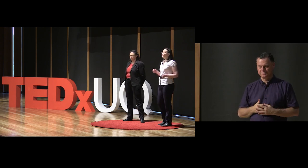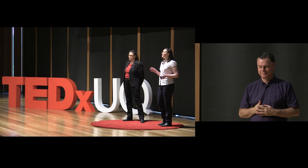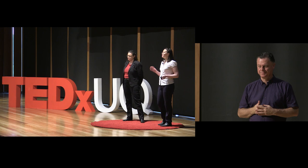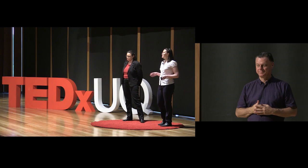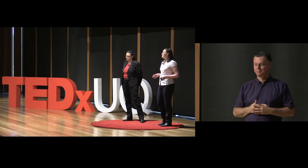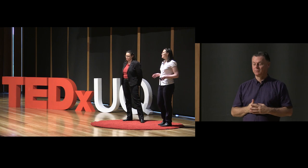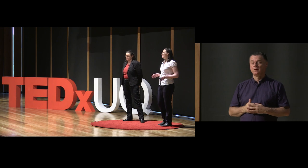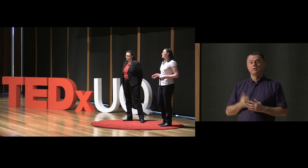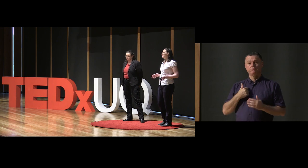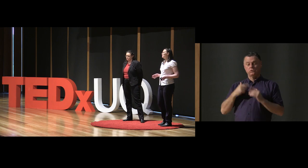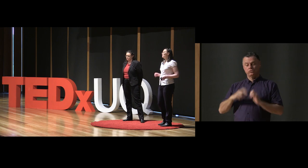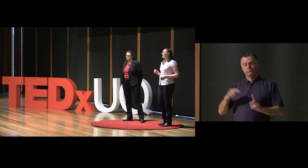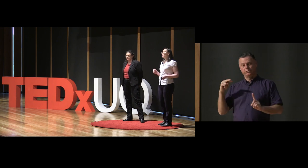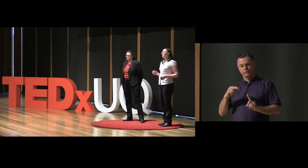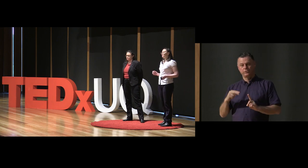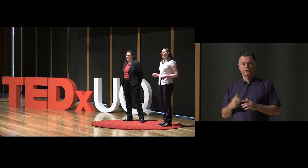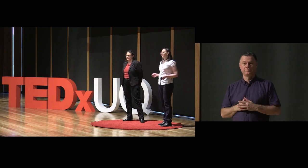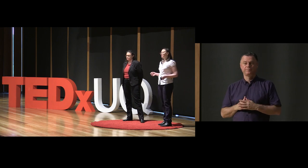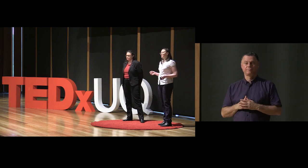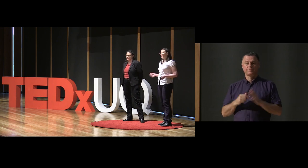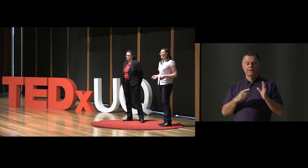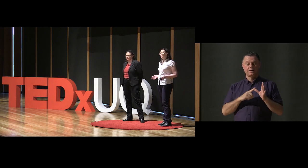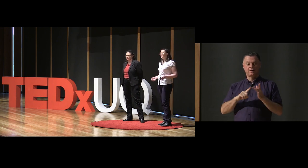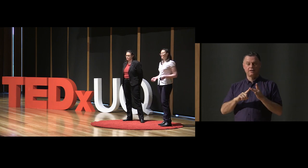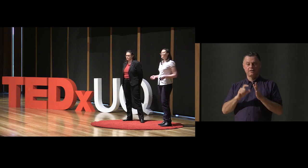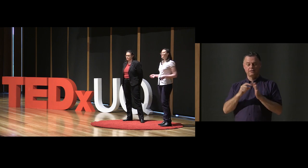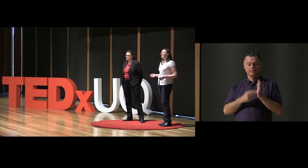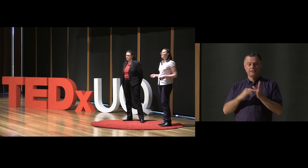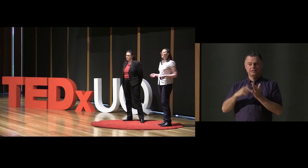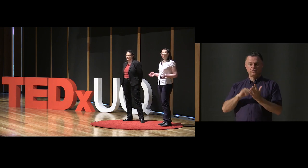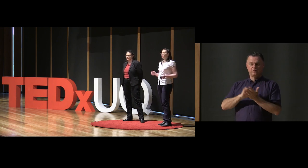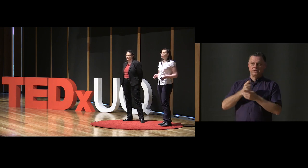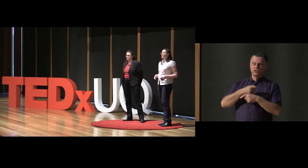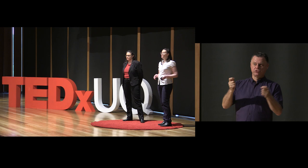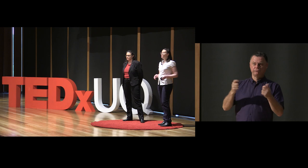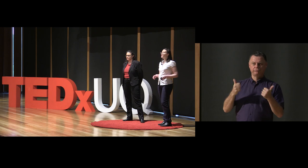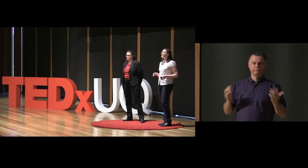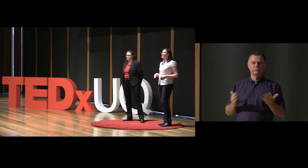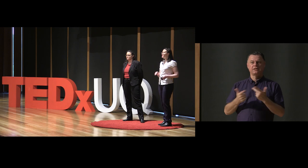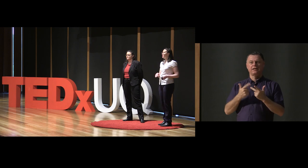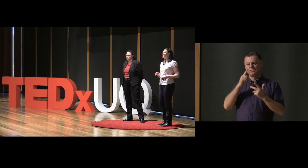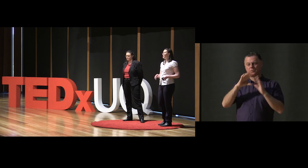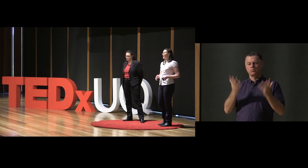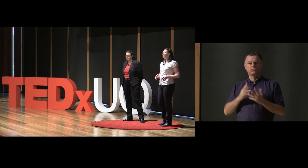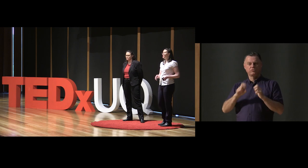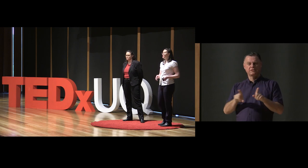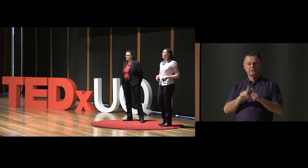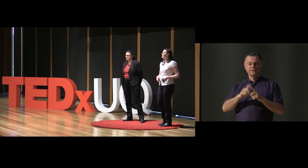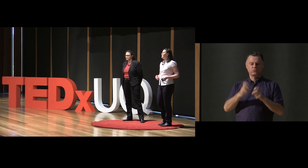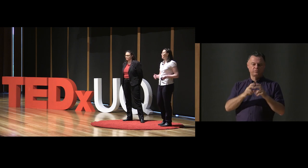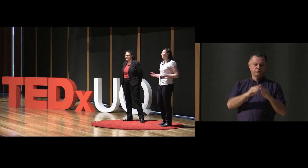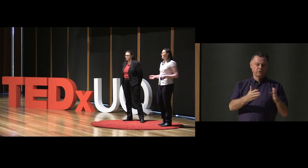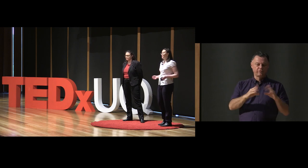From a research perspective, being able to publish AI data sets is useful, because it does encourage other